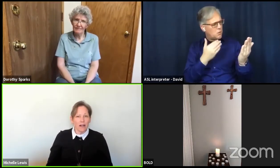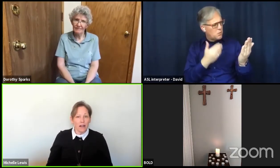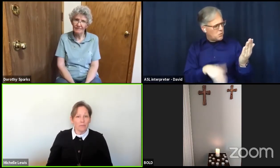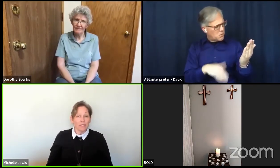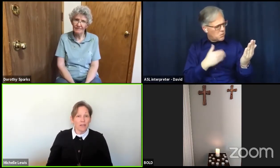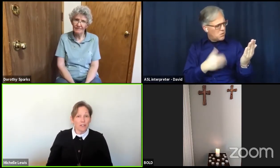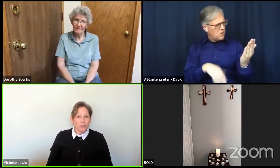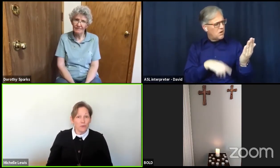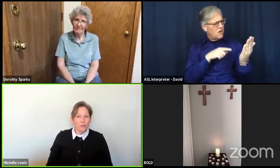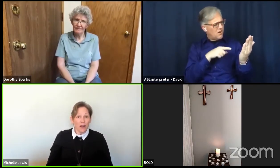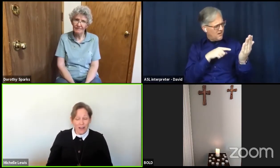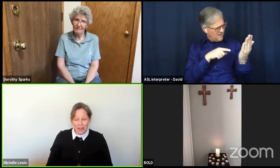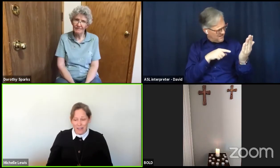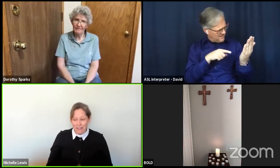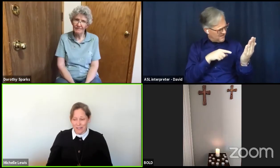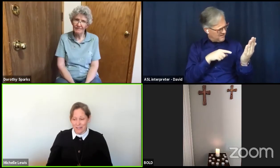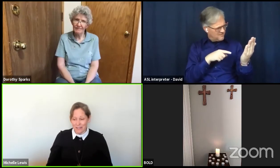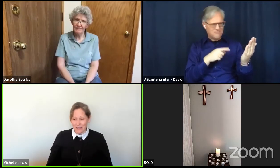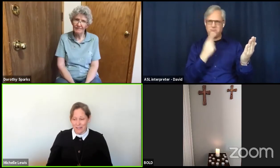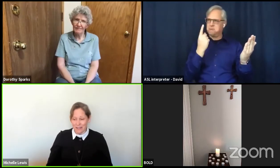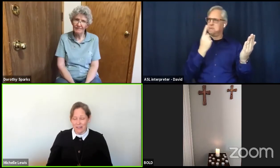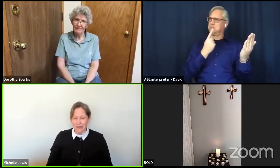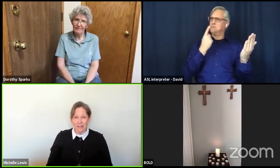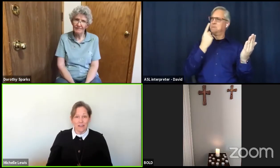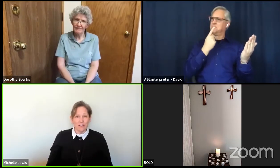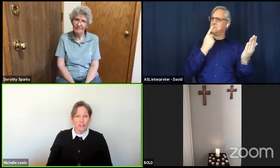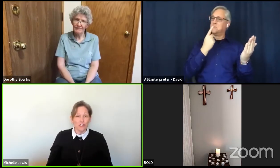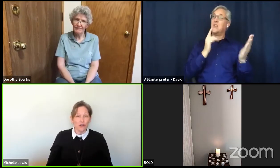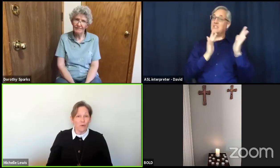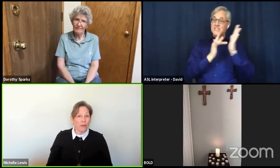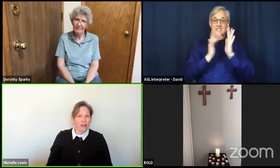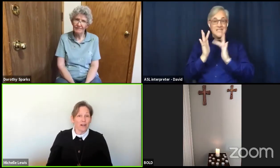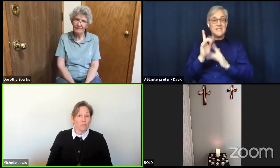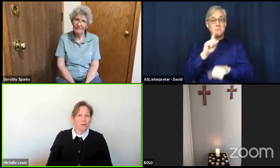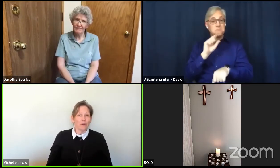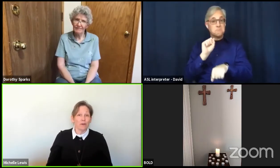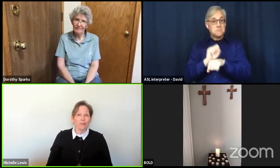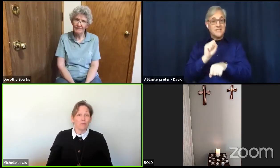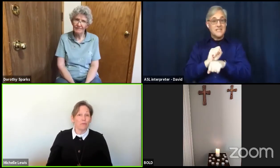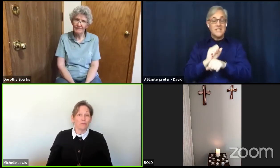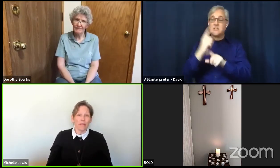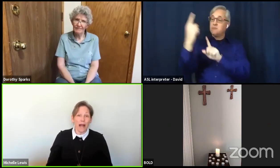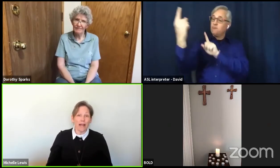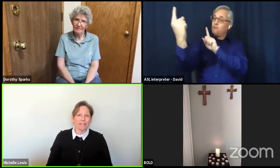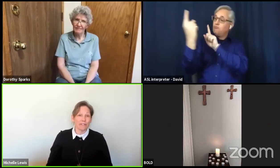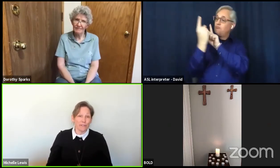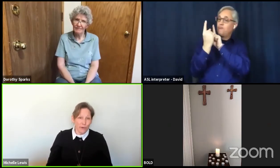to us, showing up through locked doors